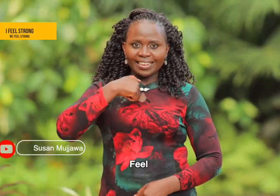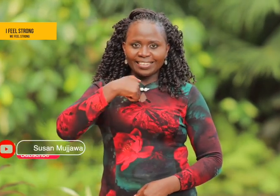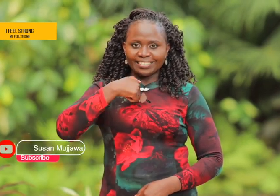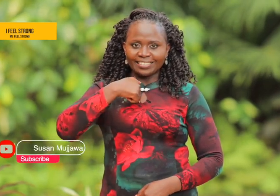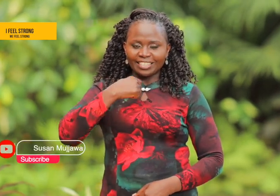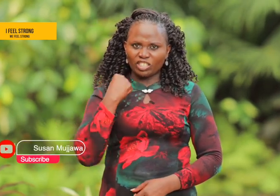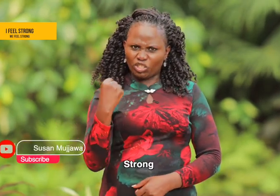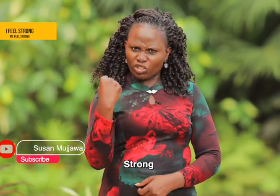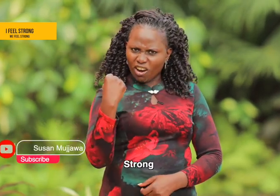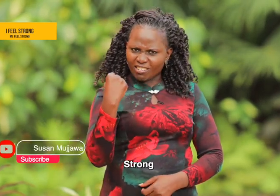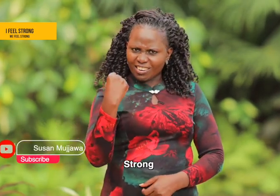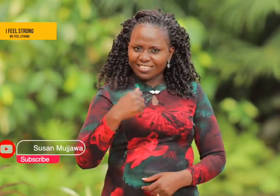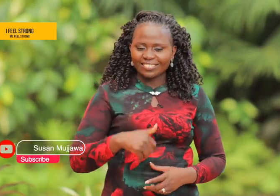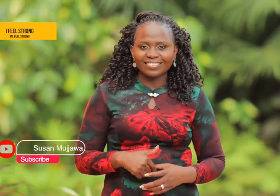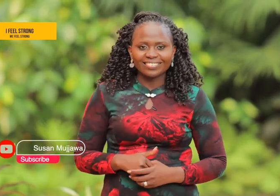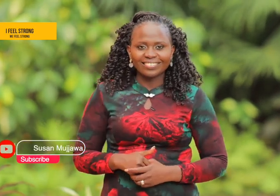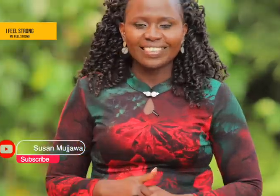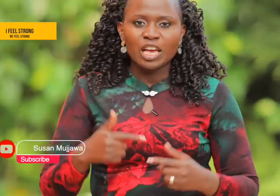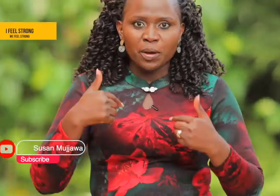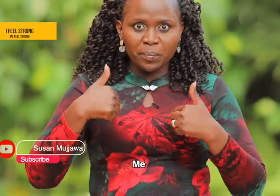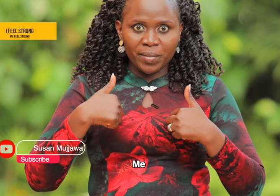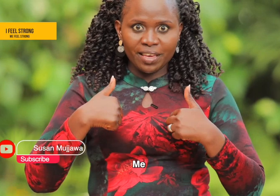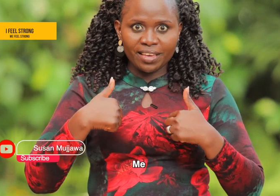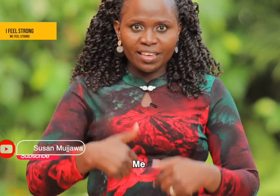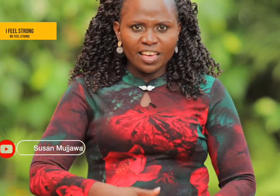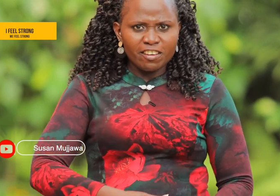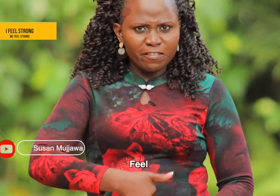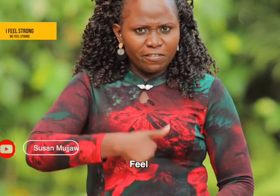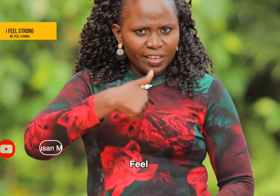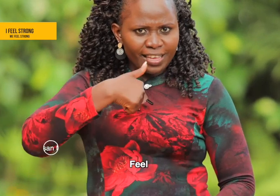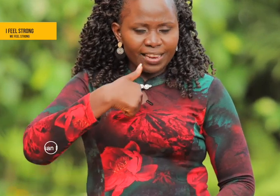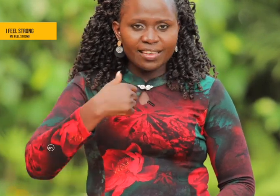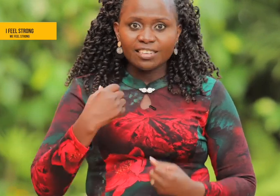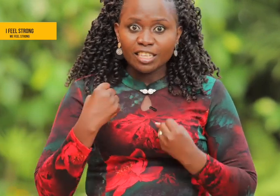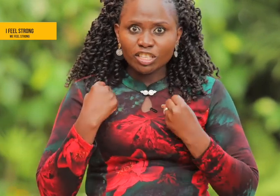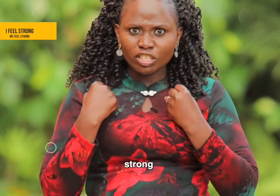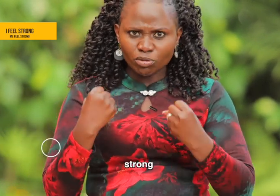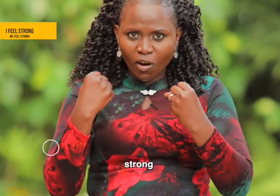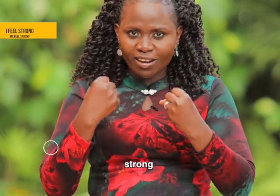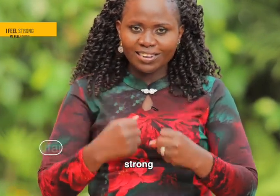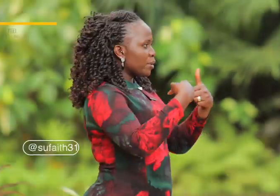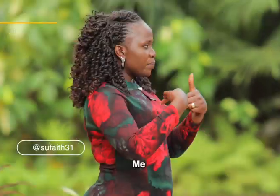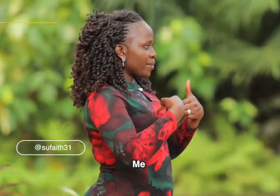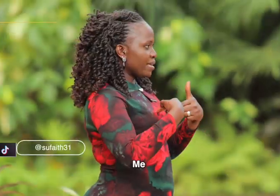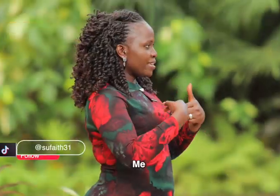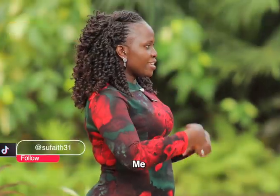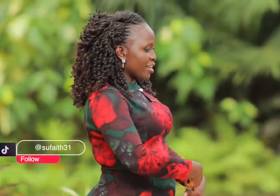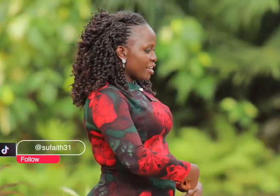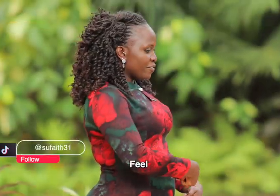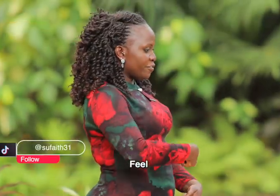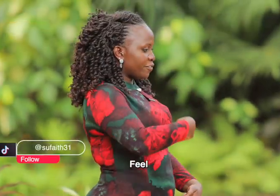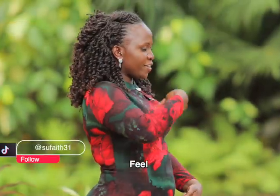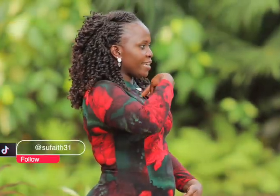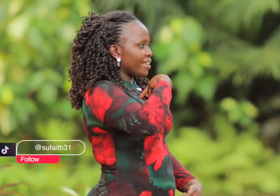strong me feel strong me feel